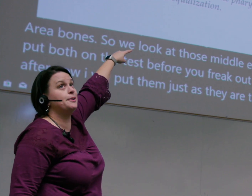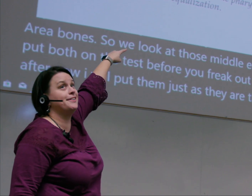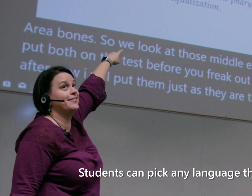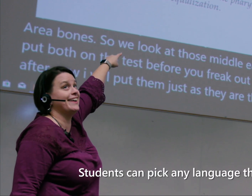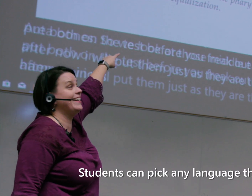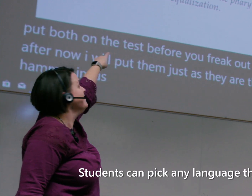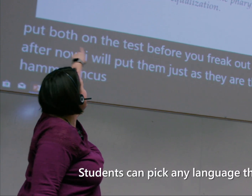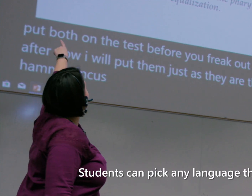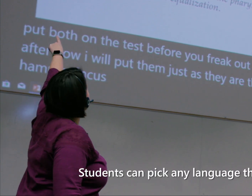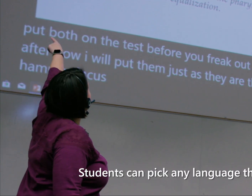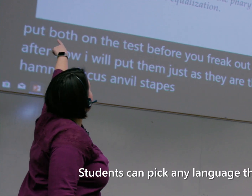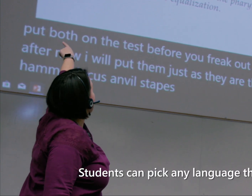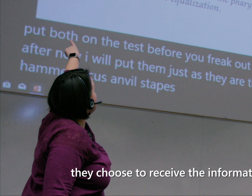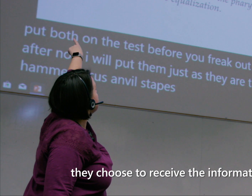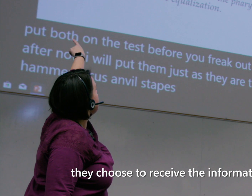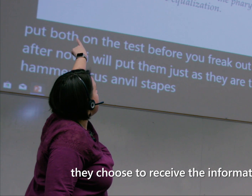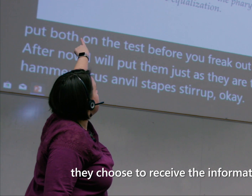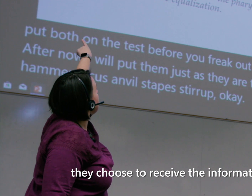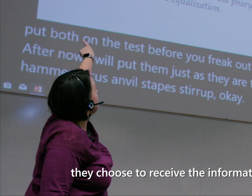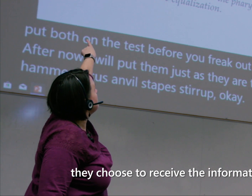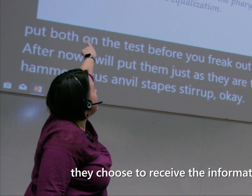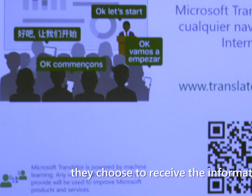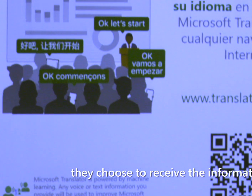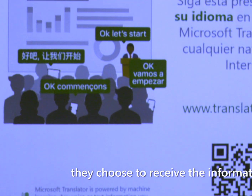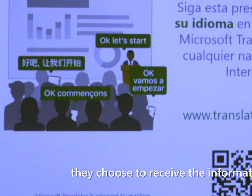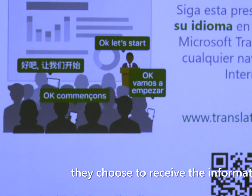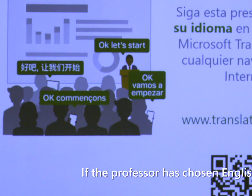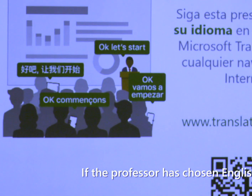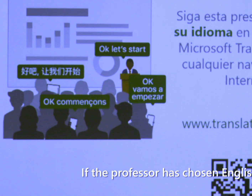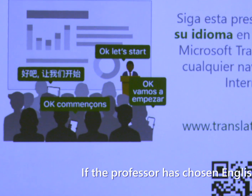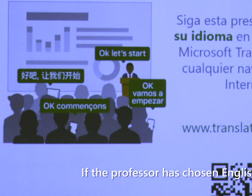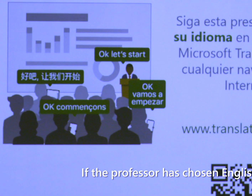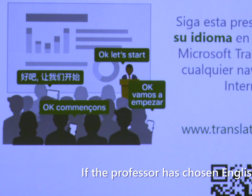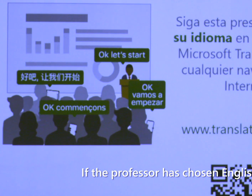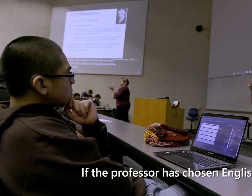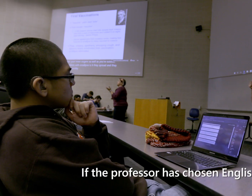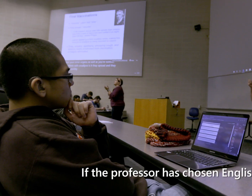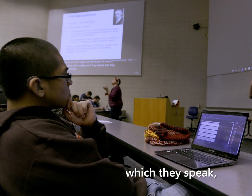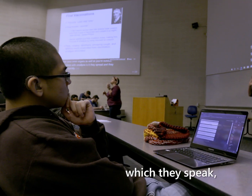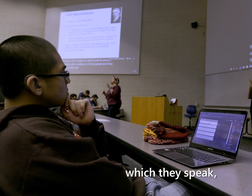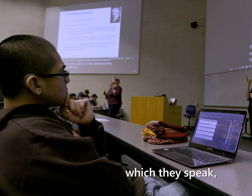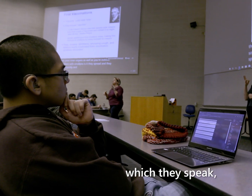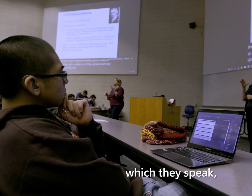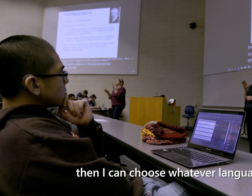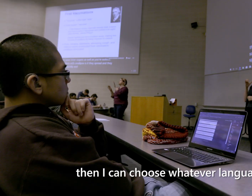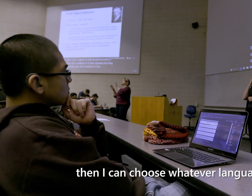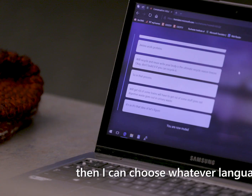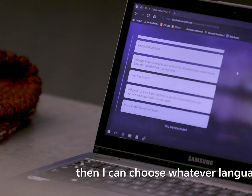Students can pick any language that they choose to receive the information. If the professor has chosen English, which they speak, then I can choose